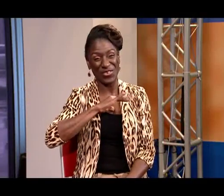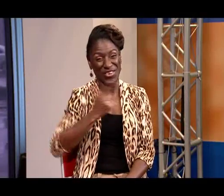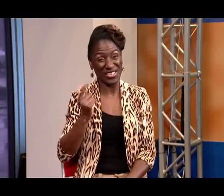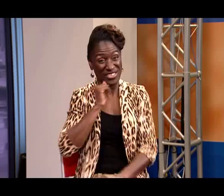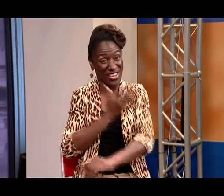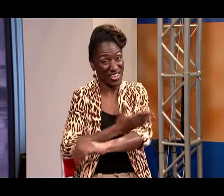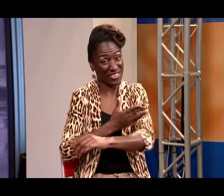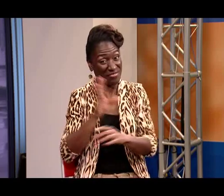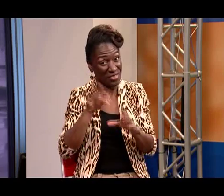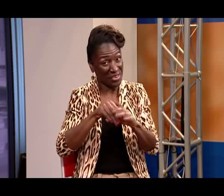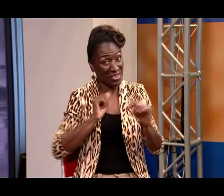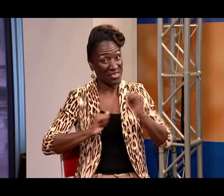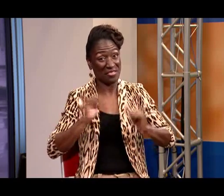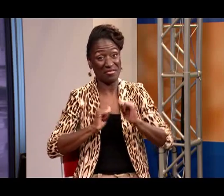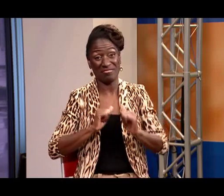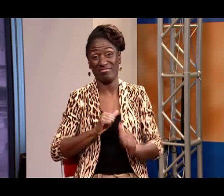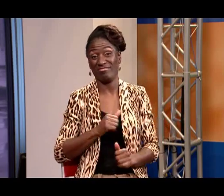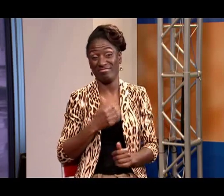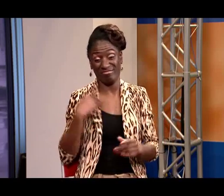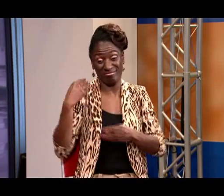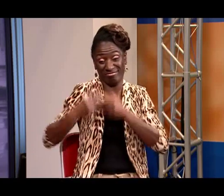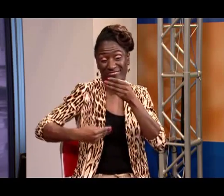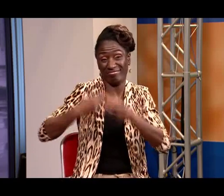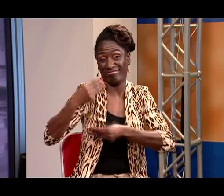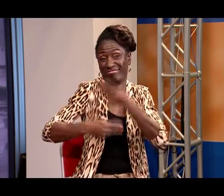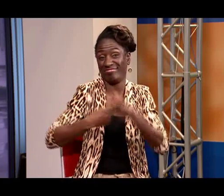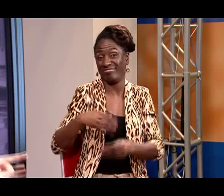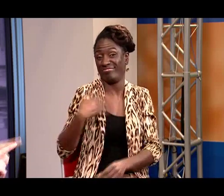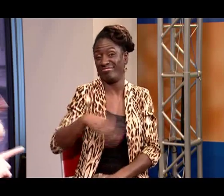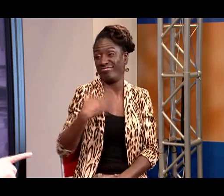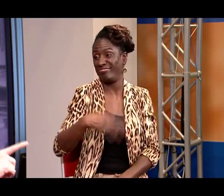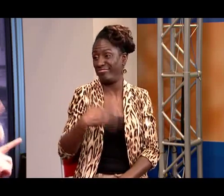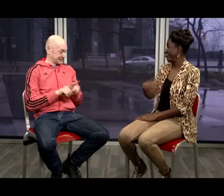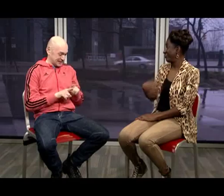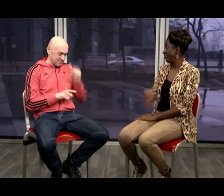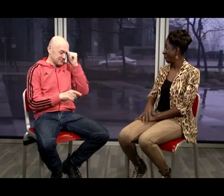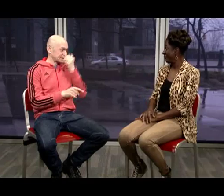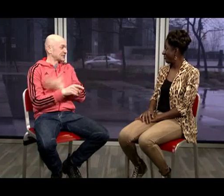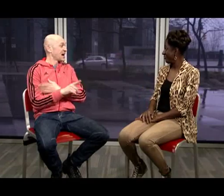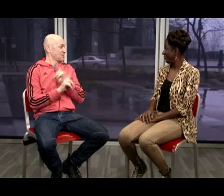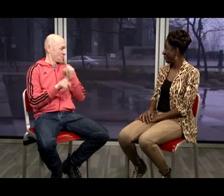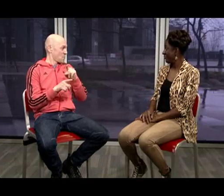Wow, that is amazing Your daughter, Artie, an actress I guess it is in the family